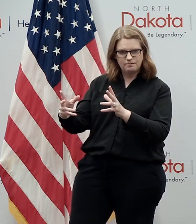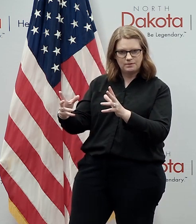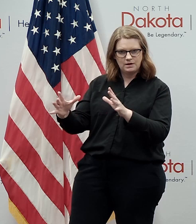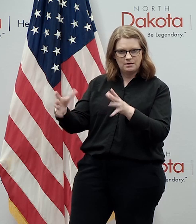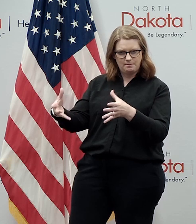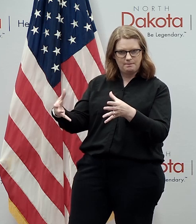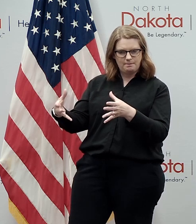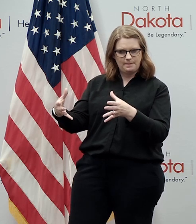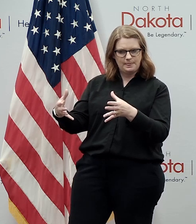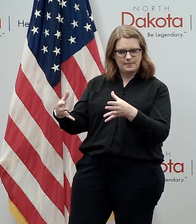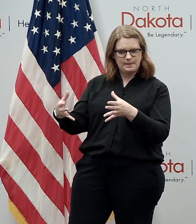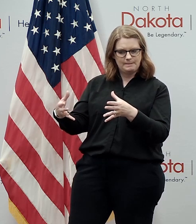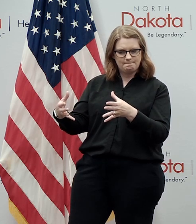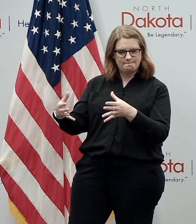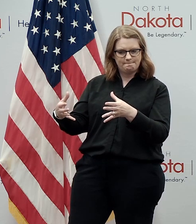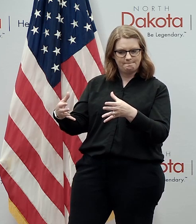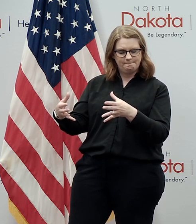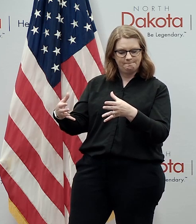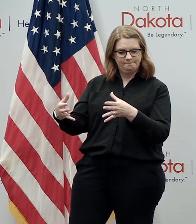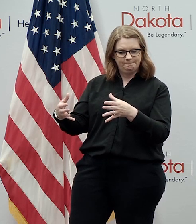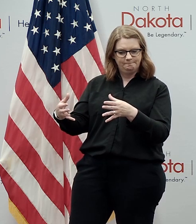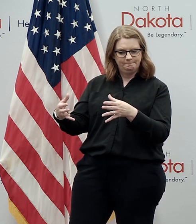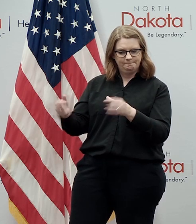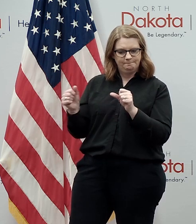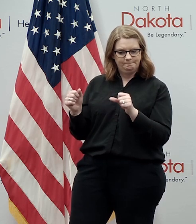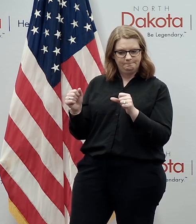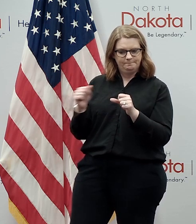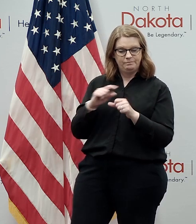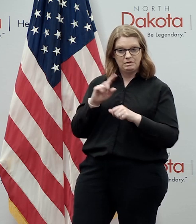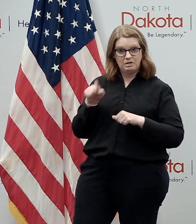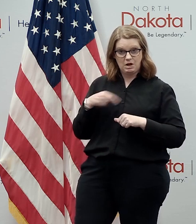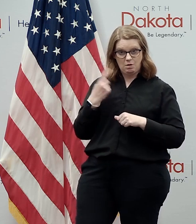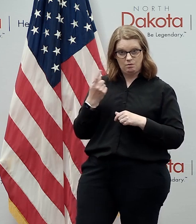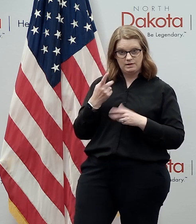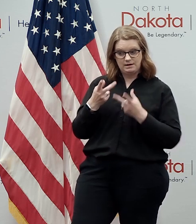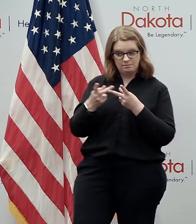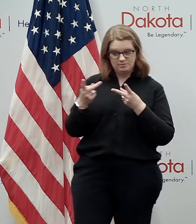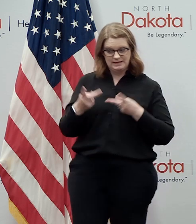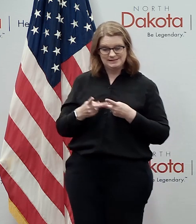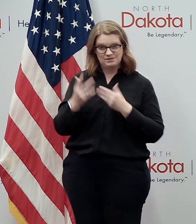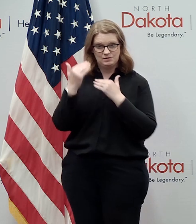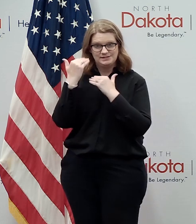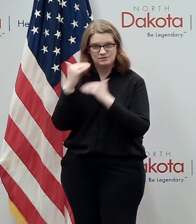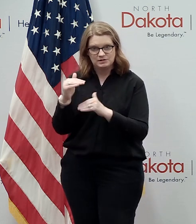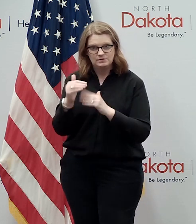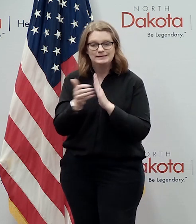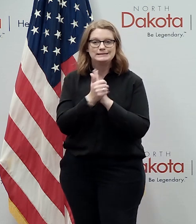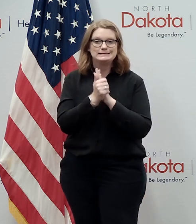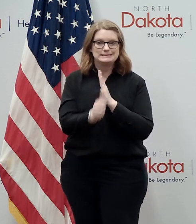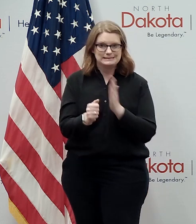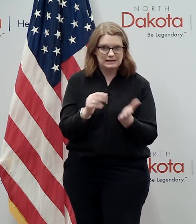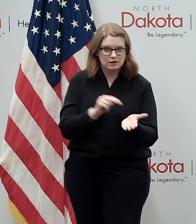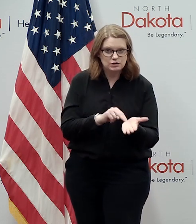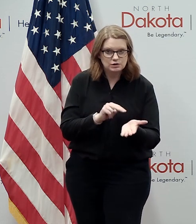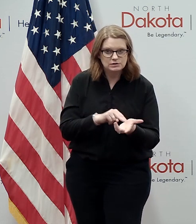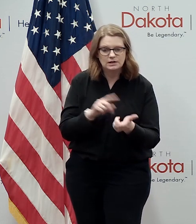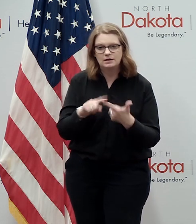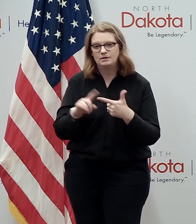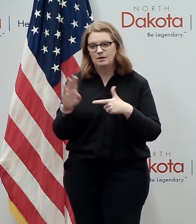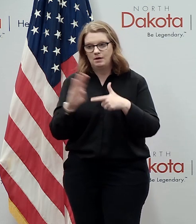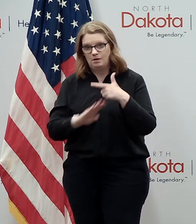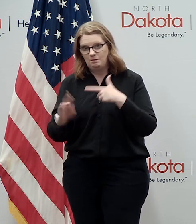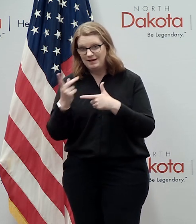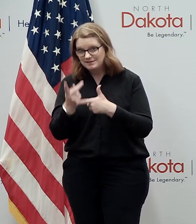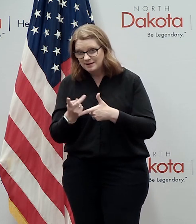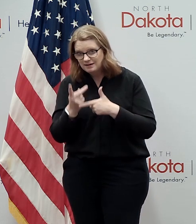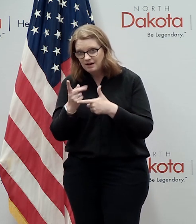only areas that we have said that there are restrictions is skilled nursing facilities, basic care